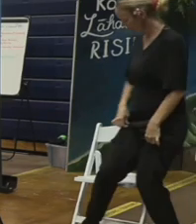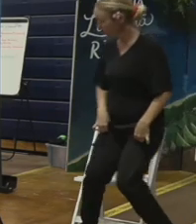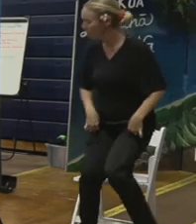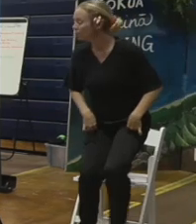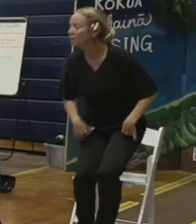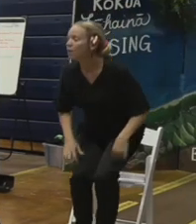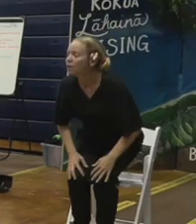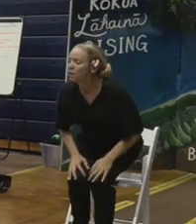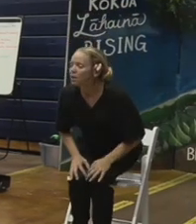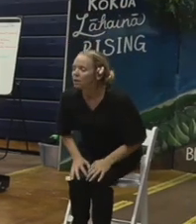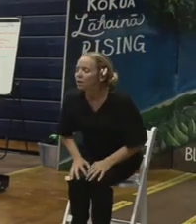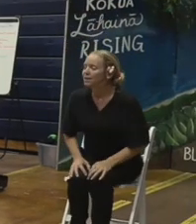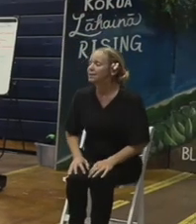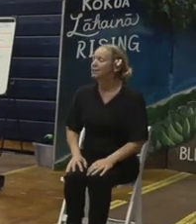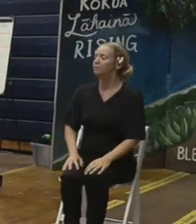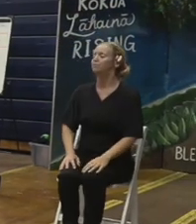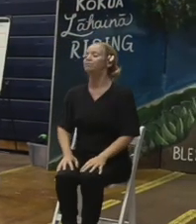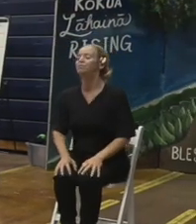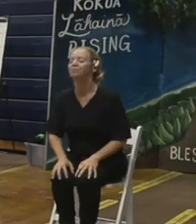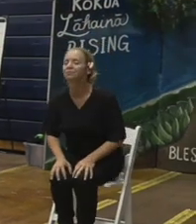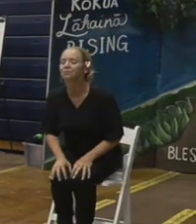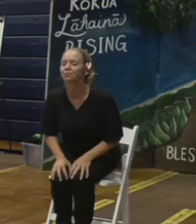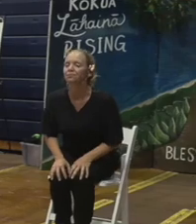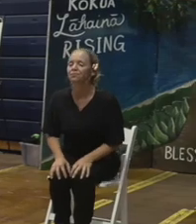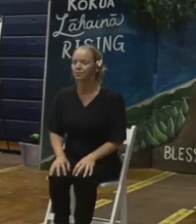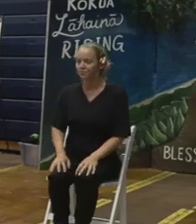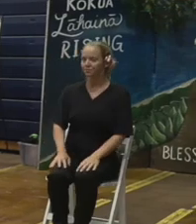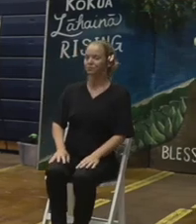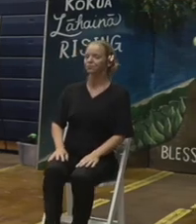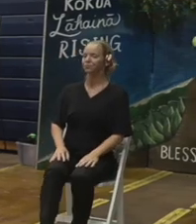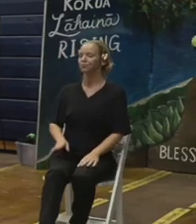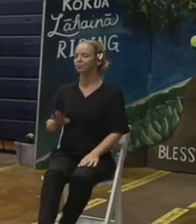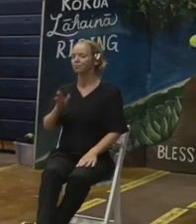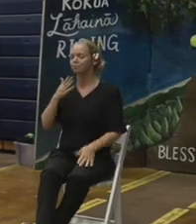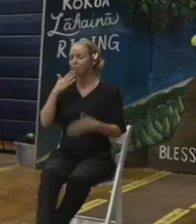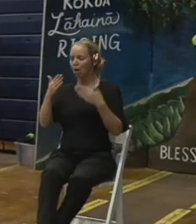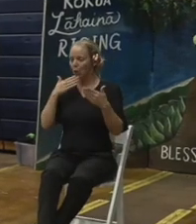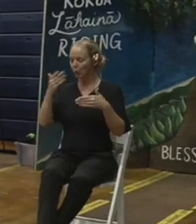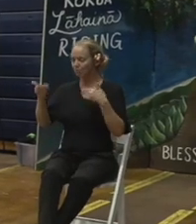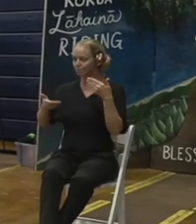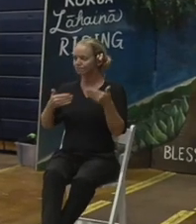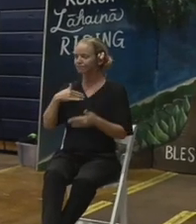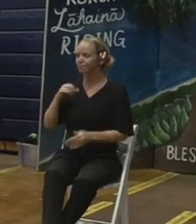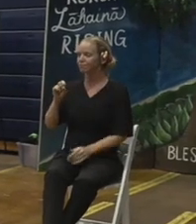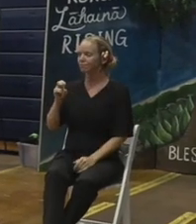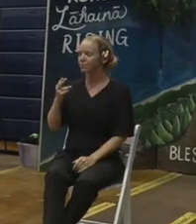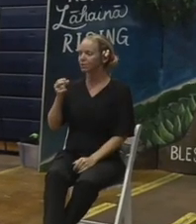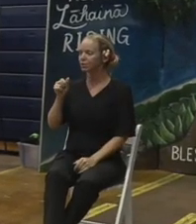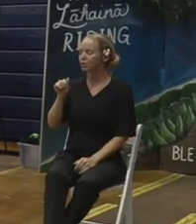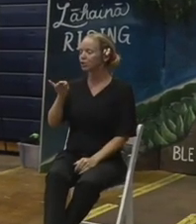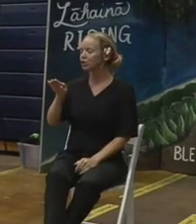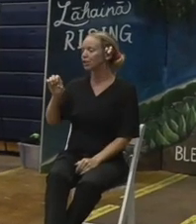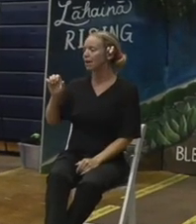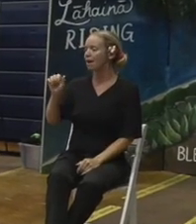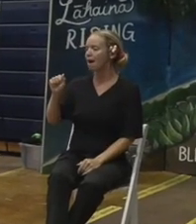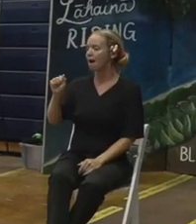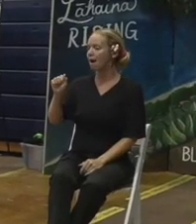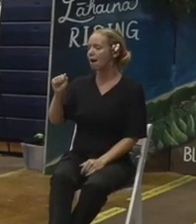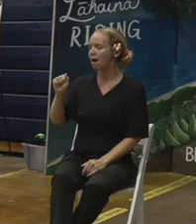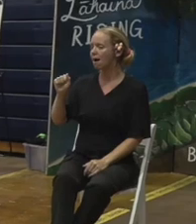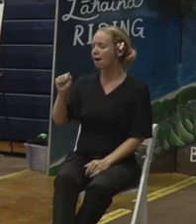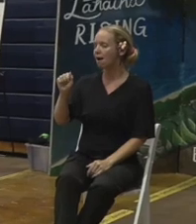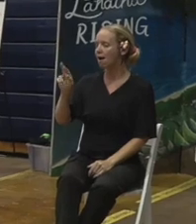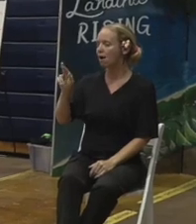our task under our department is to determine a final disposition site for the debris coming from Lahaina. I want to